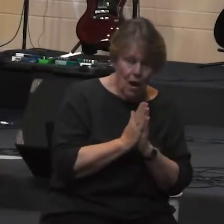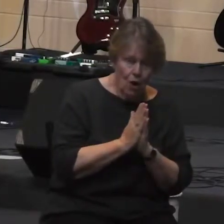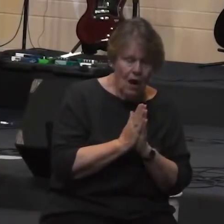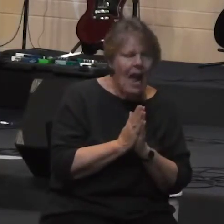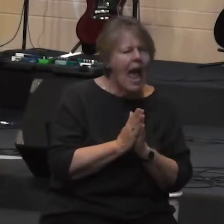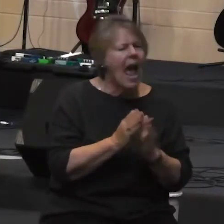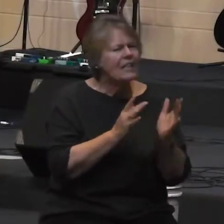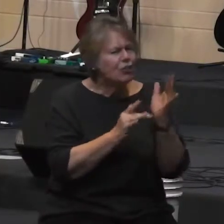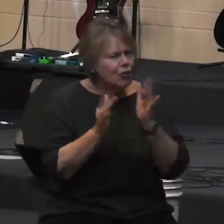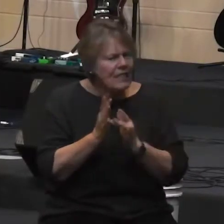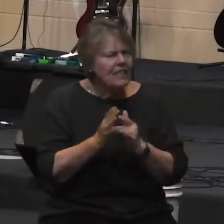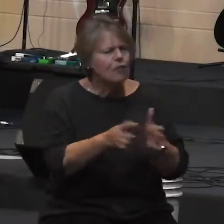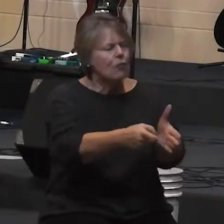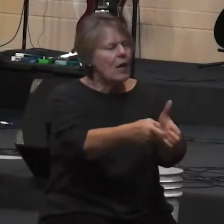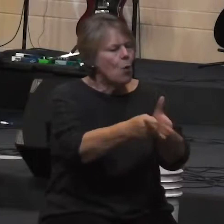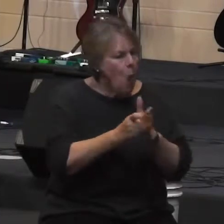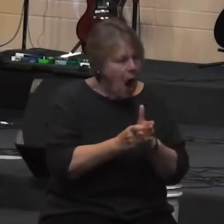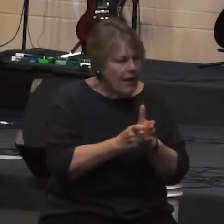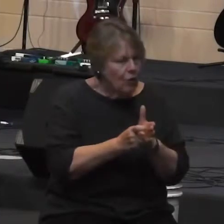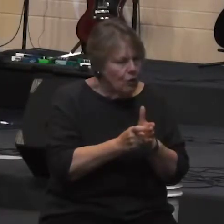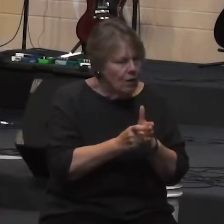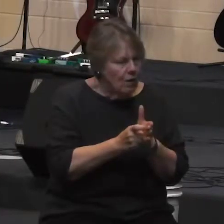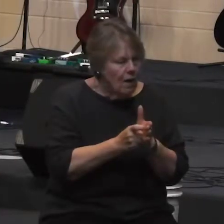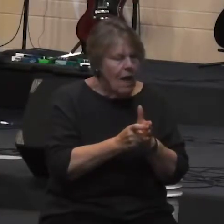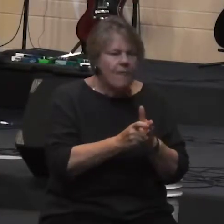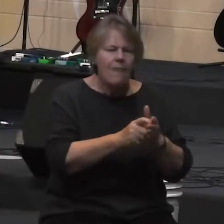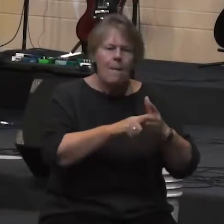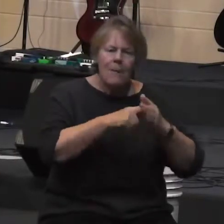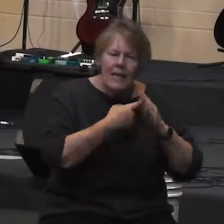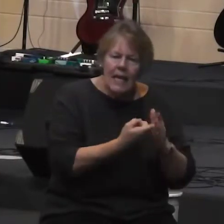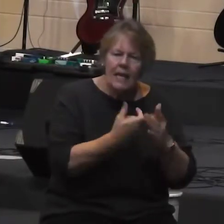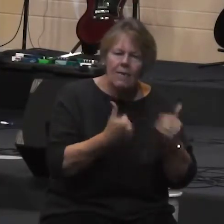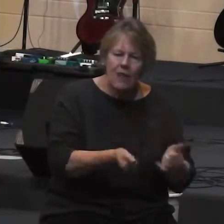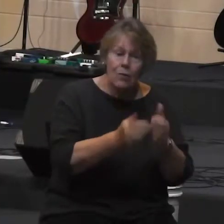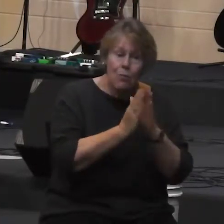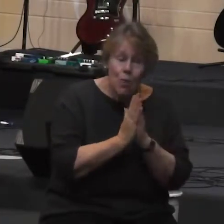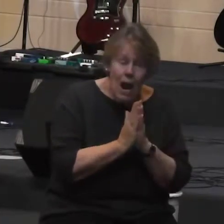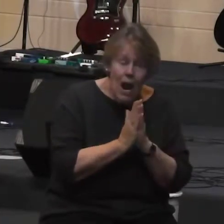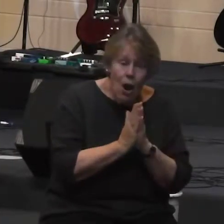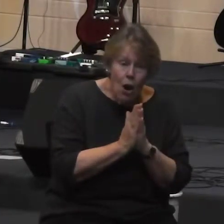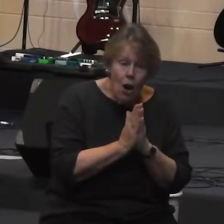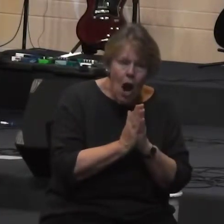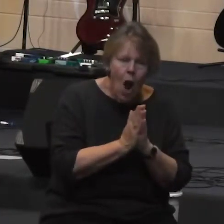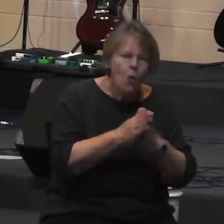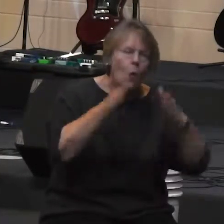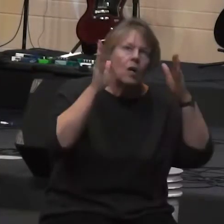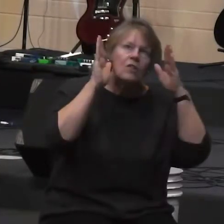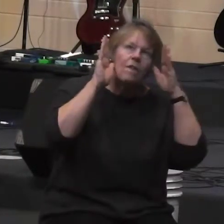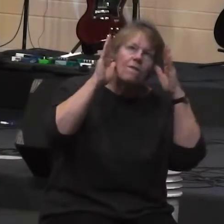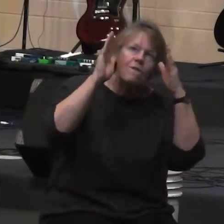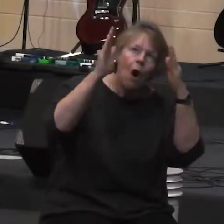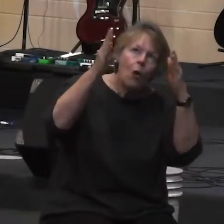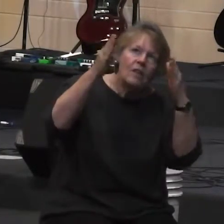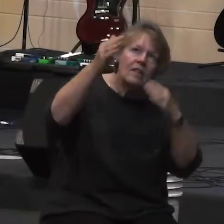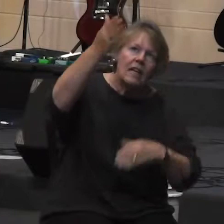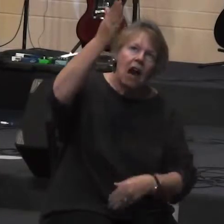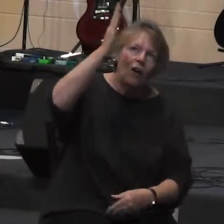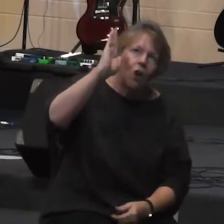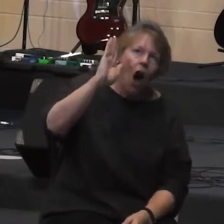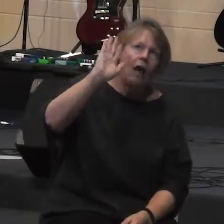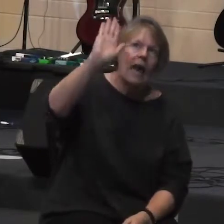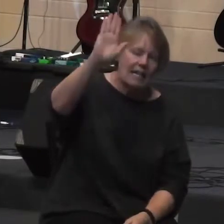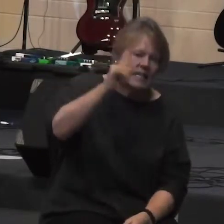that the beginning of prayer is always getting ourselves focused on God's kingdom, a kingdom that